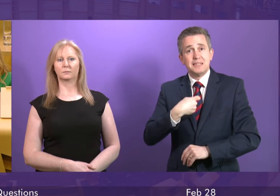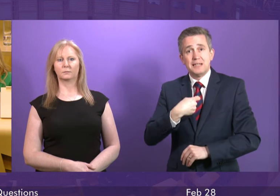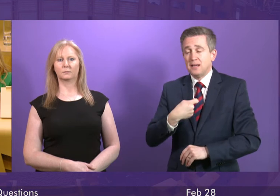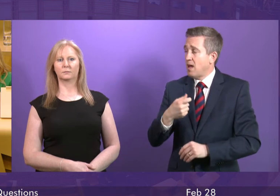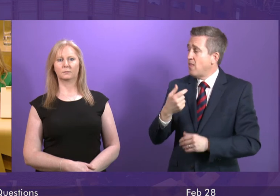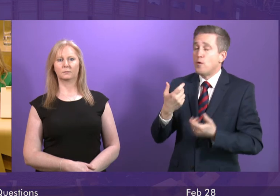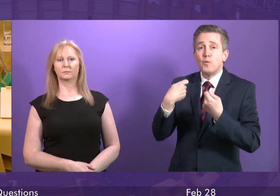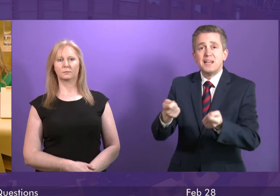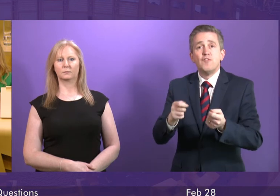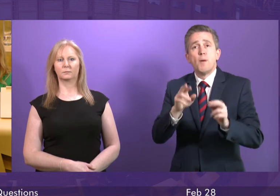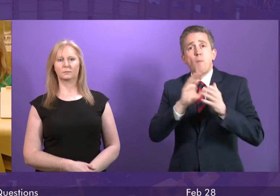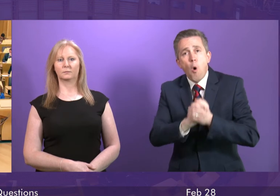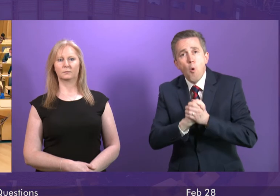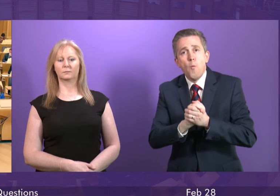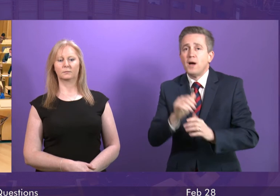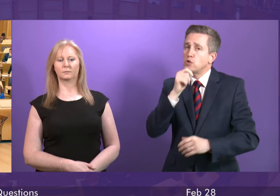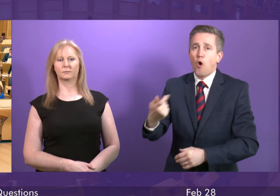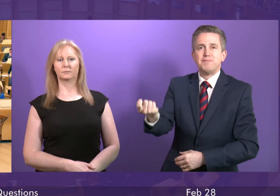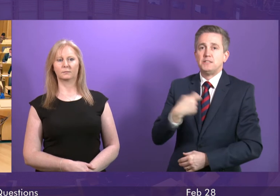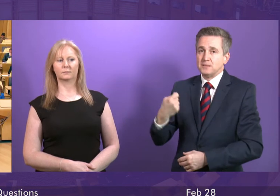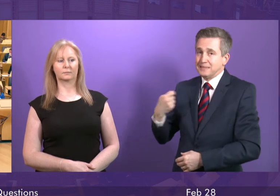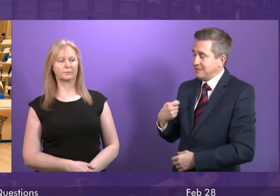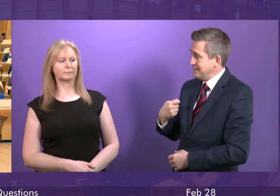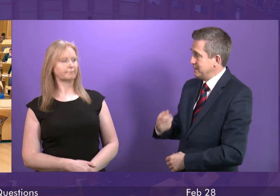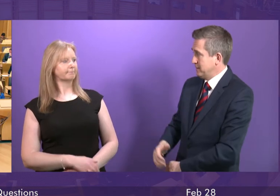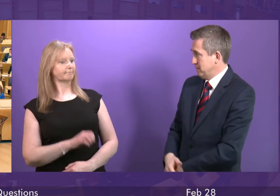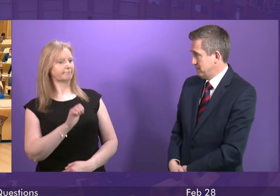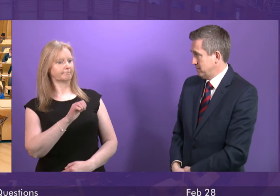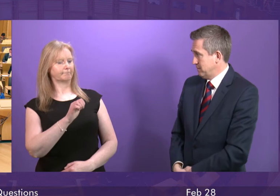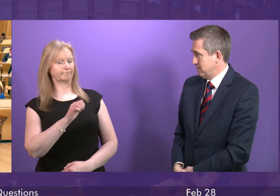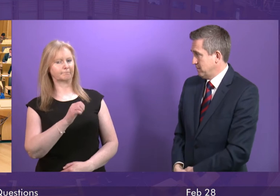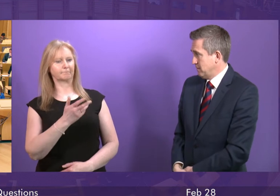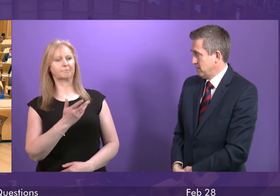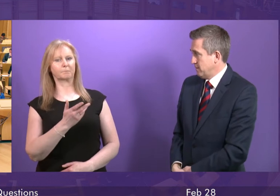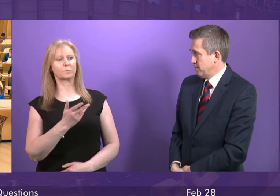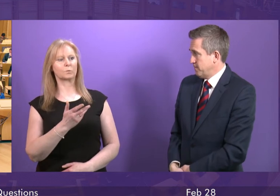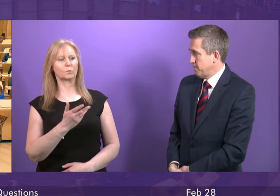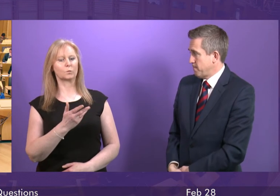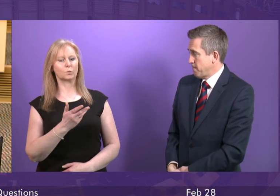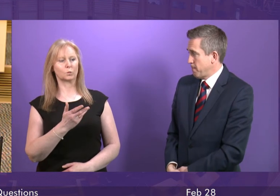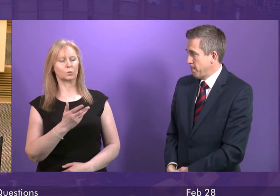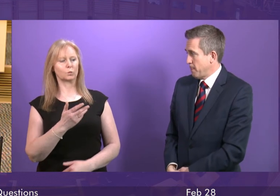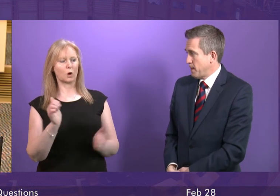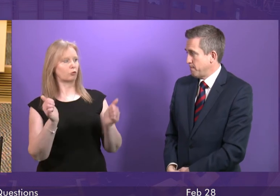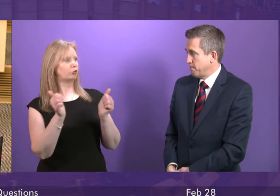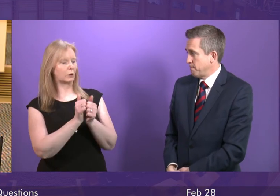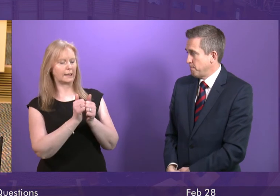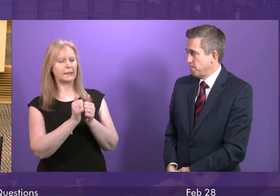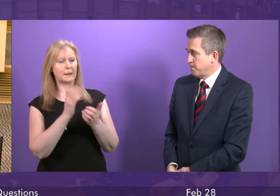not redundancies? First Minister. Yes, I agree 100% with Bob